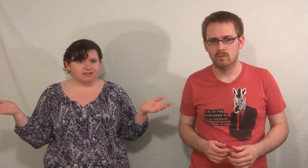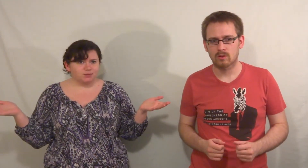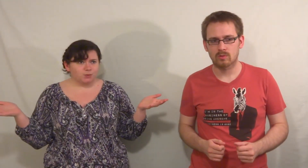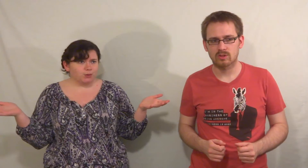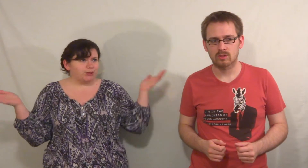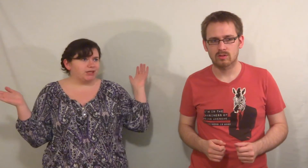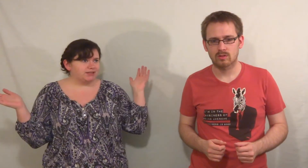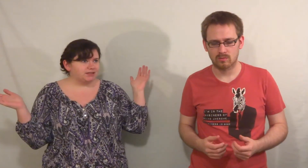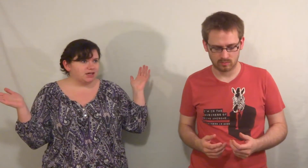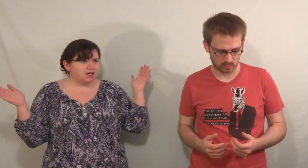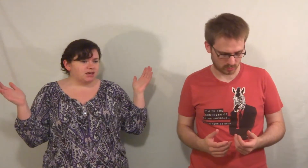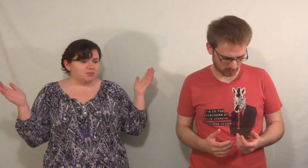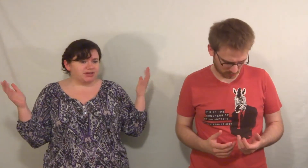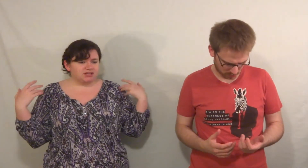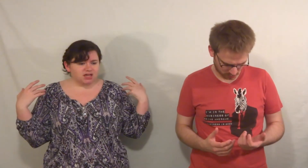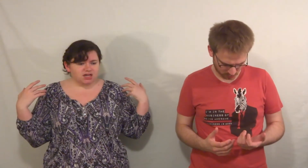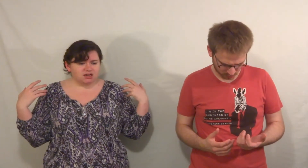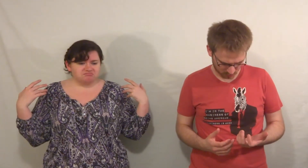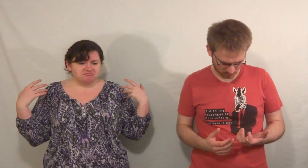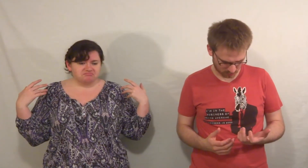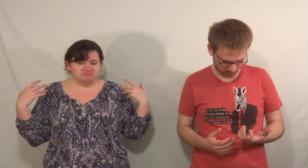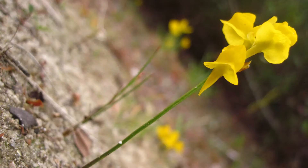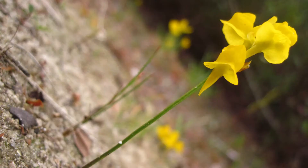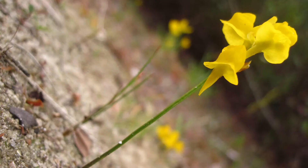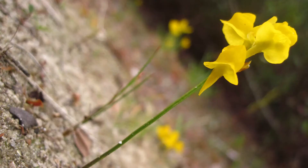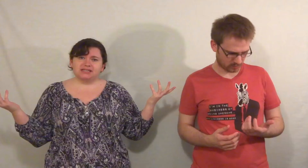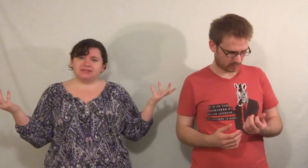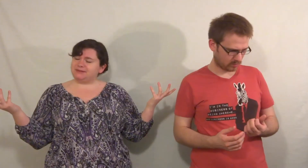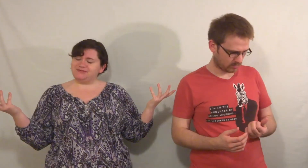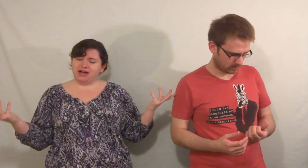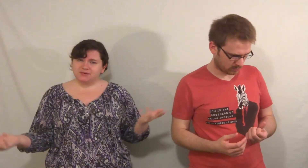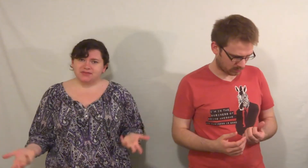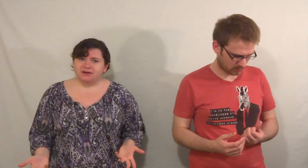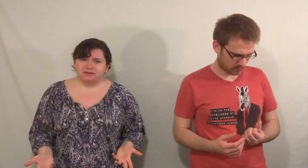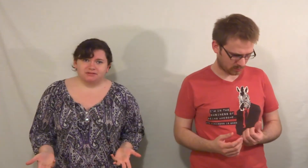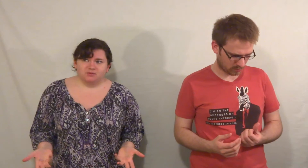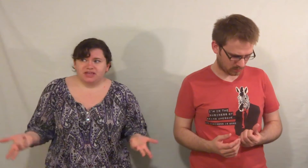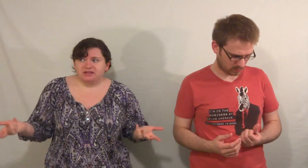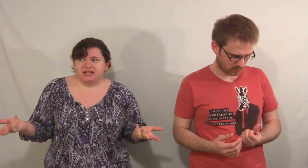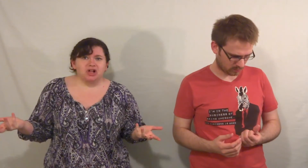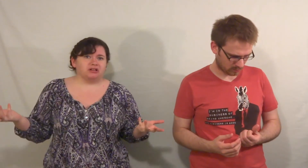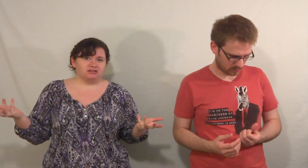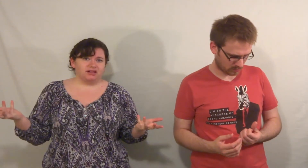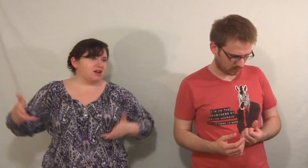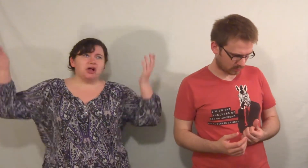worthless. But, uh, bladderwort seems to be fine without, without it at all. At all!